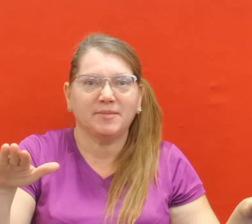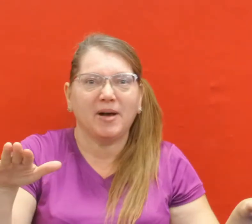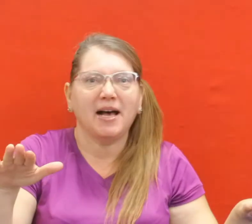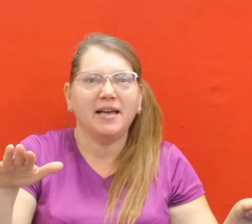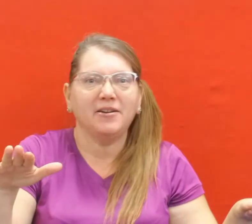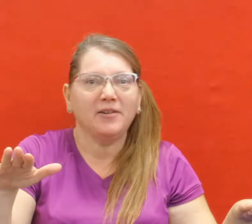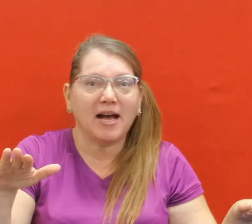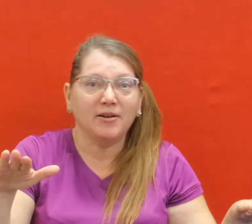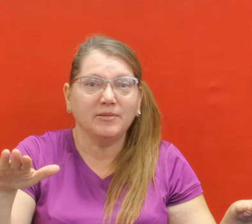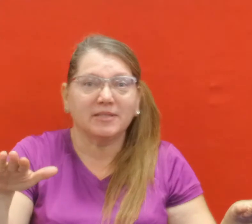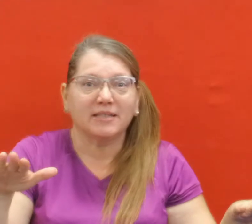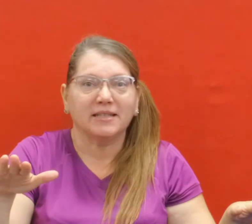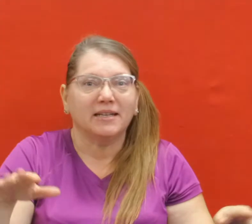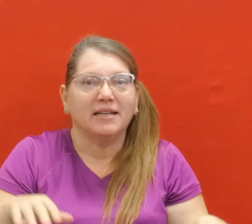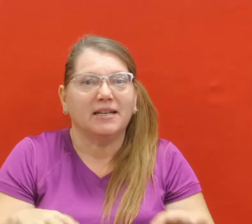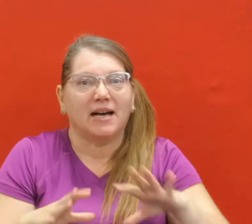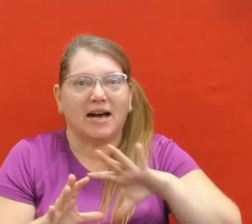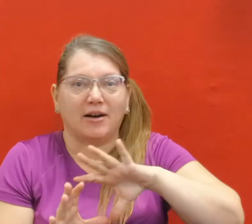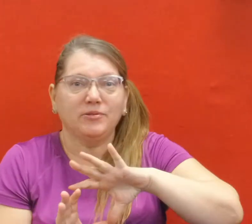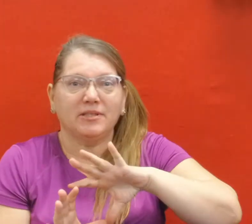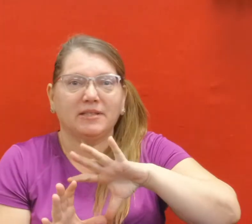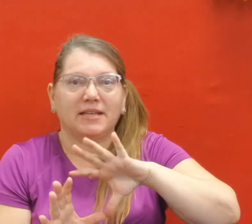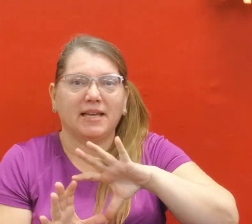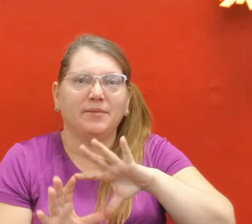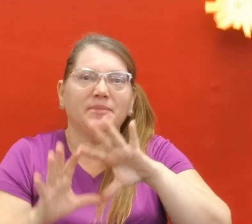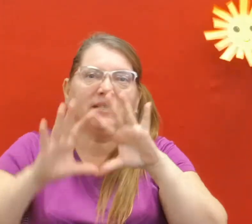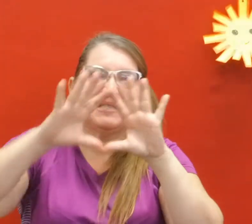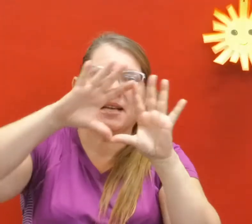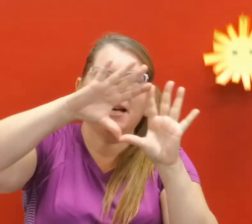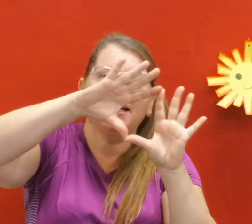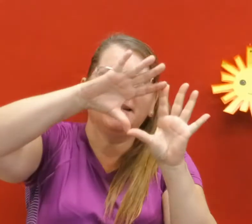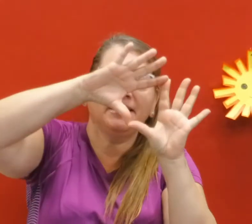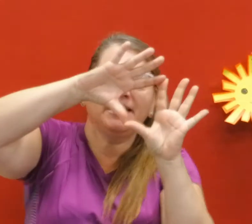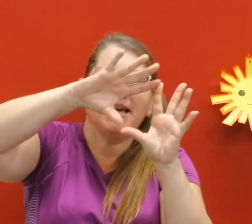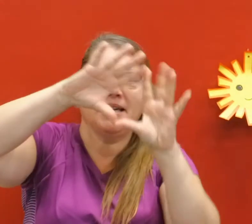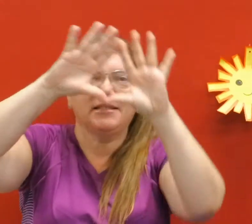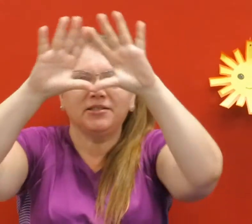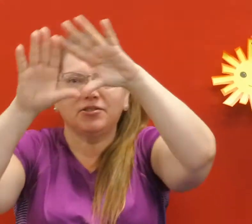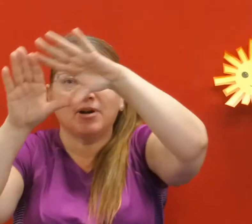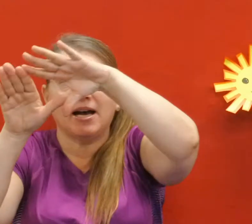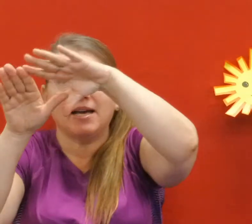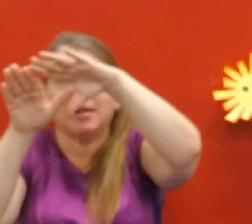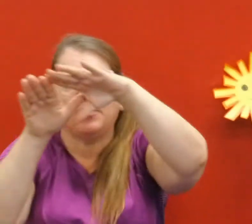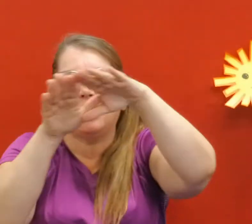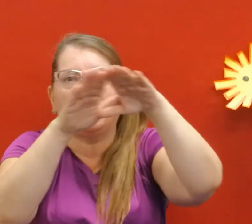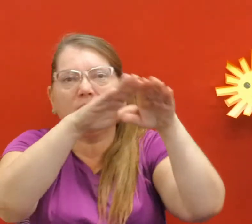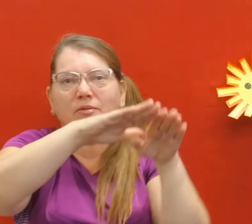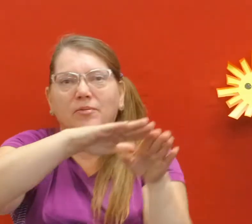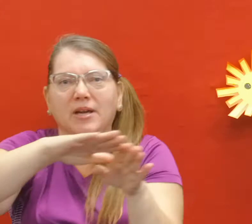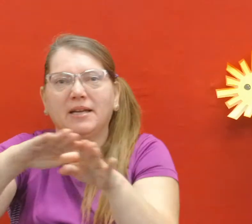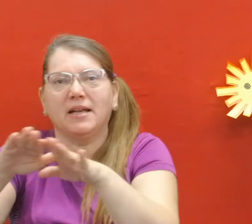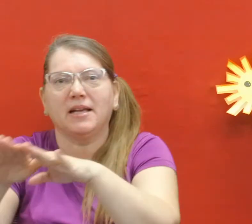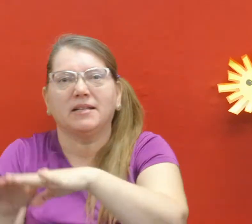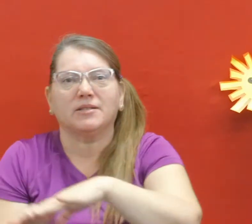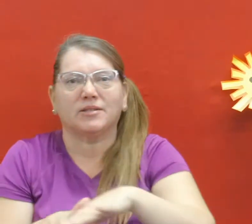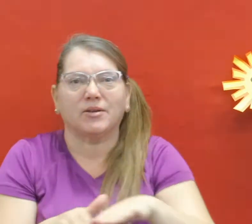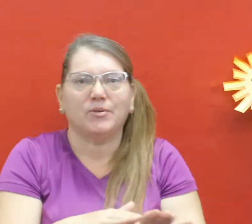spider out. Out came the sun and dried up all the rain. So